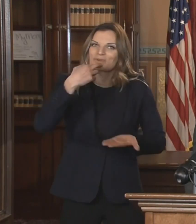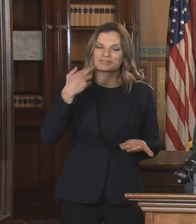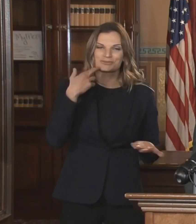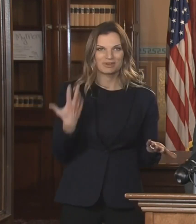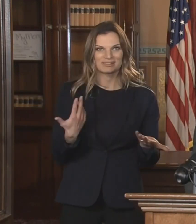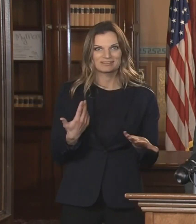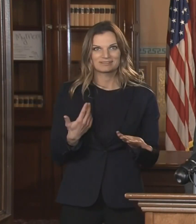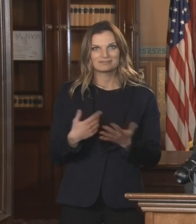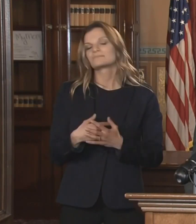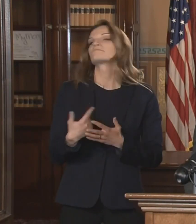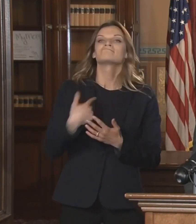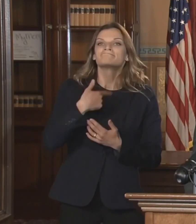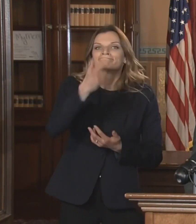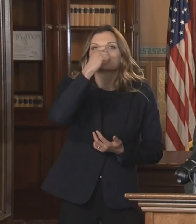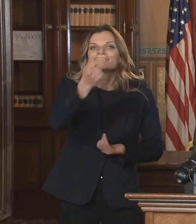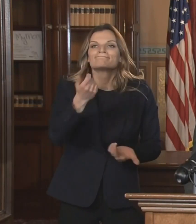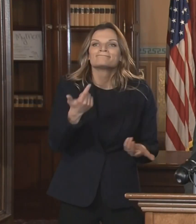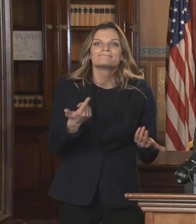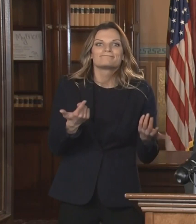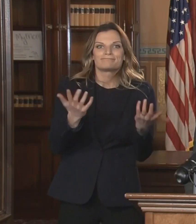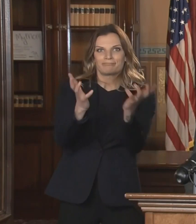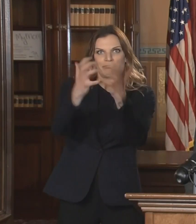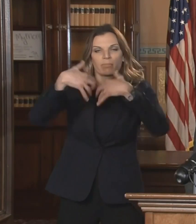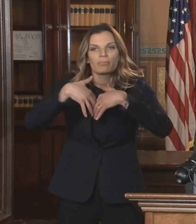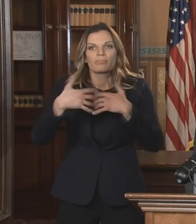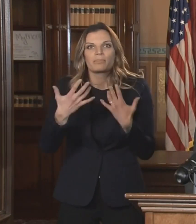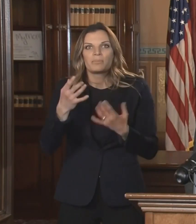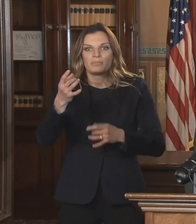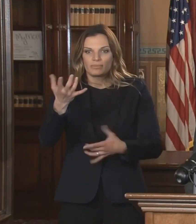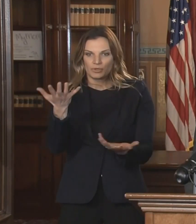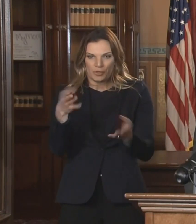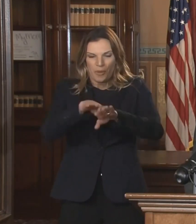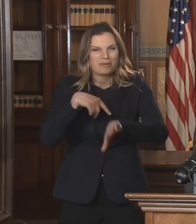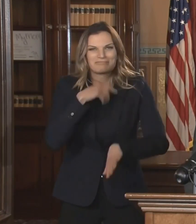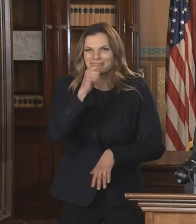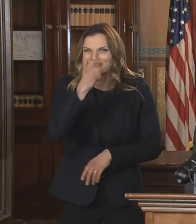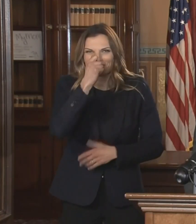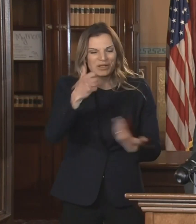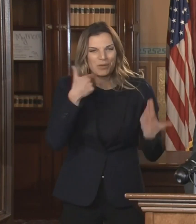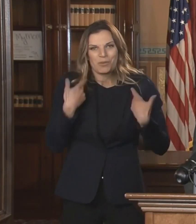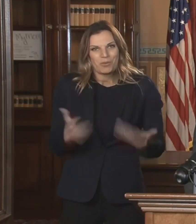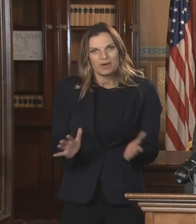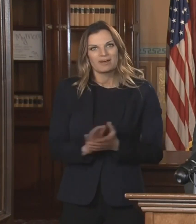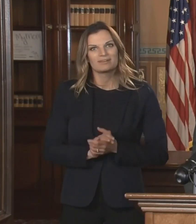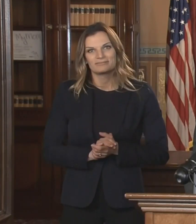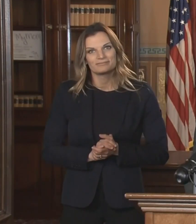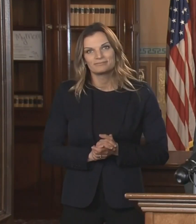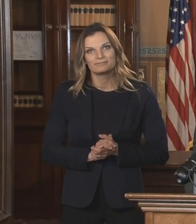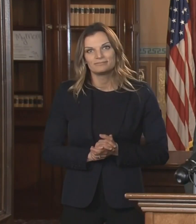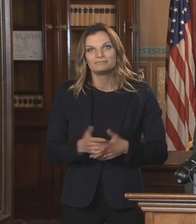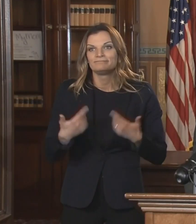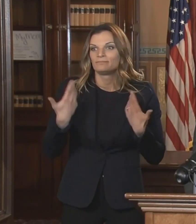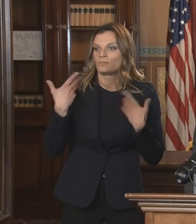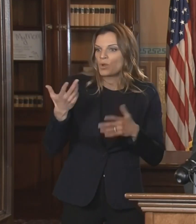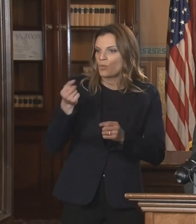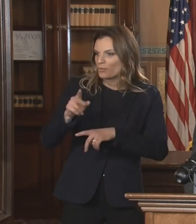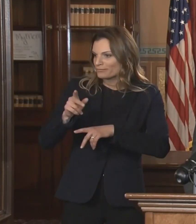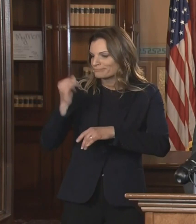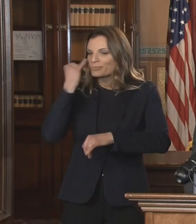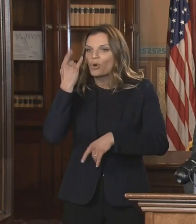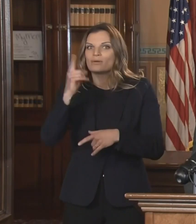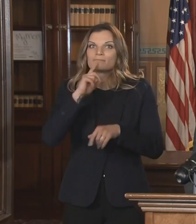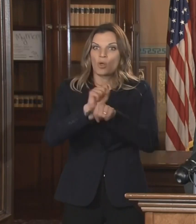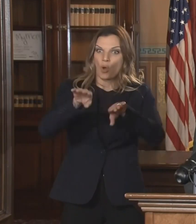I don't want them to have to make tough, awful decisions that could jeopardize their workforce and their